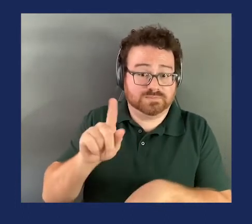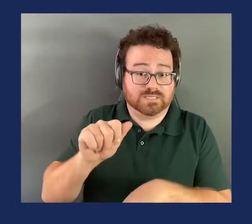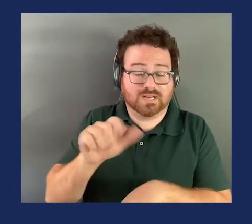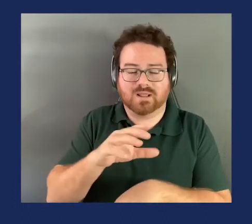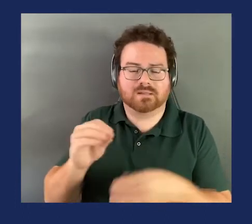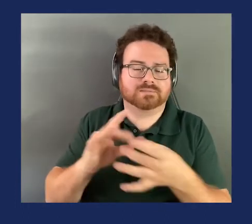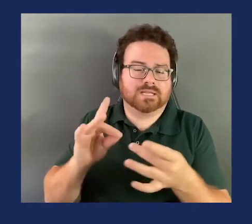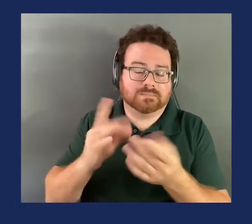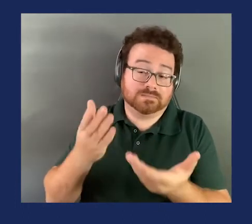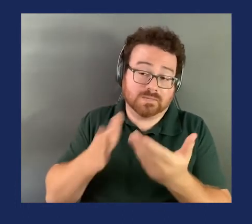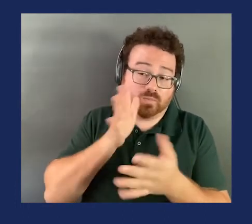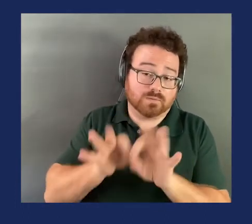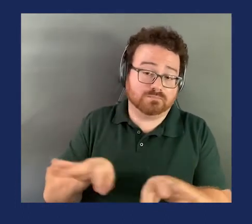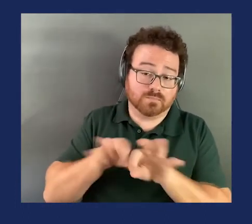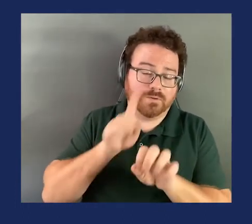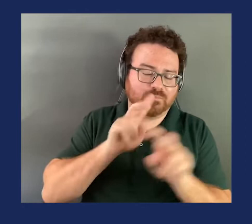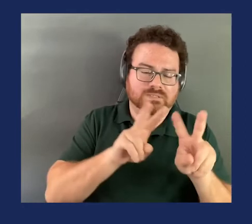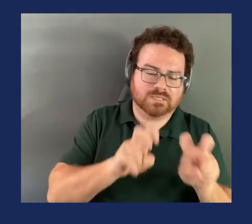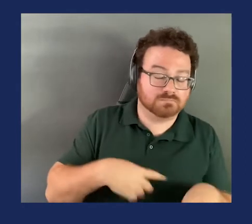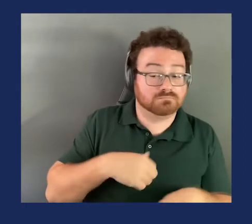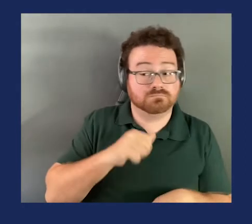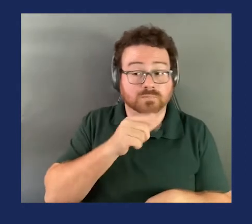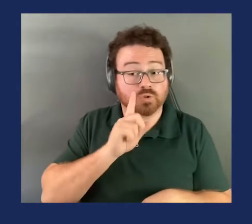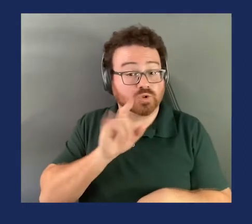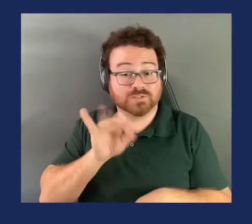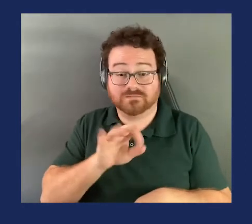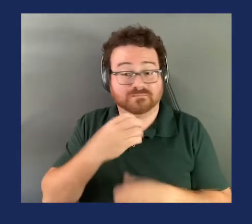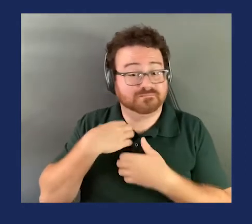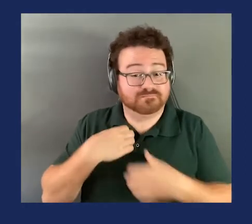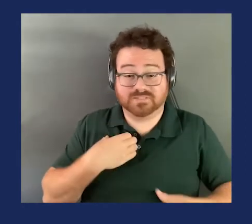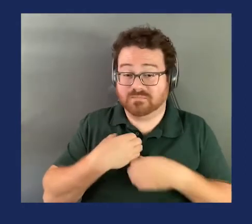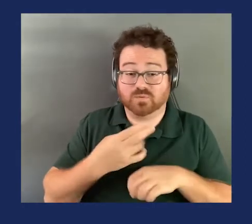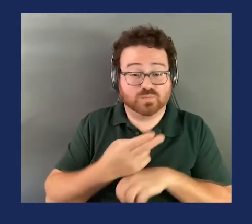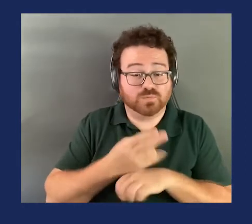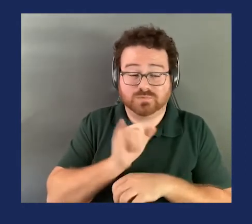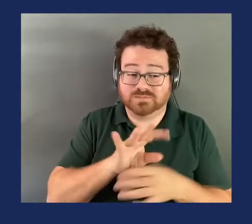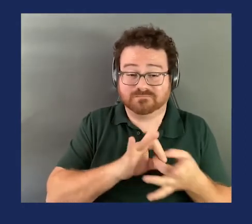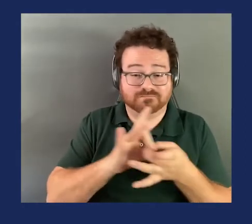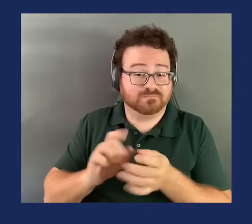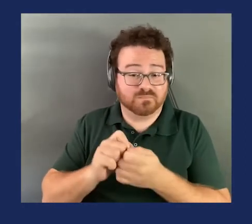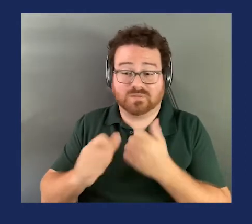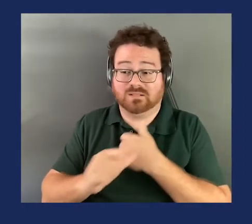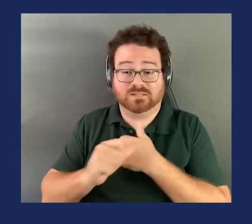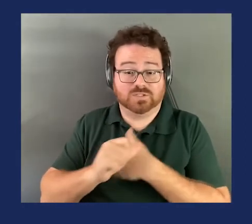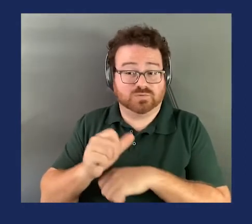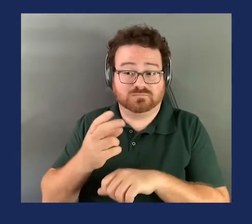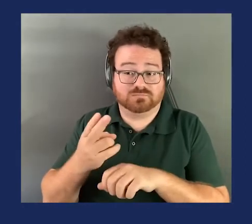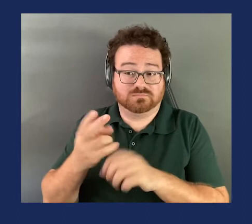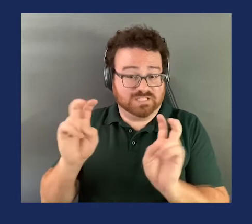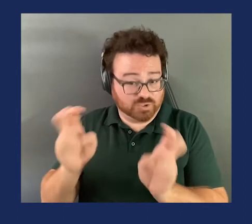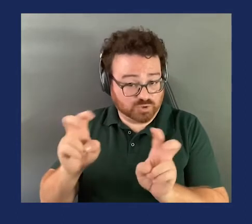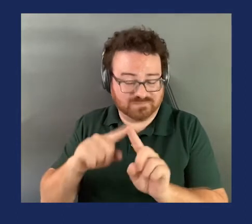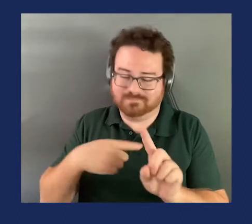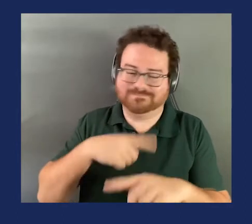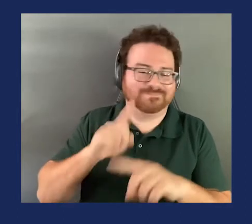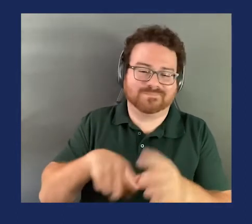analysis here. I don't know that seatbelt use is related to the hazarded issue, but I also can't say that it's not. At a